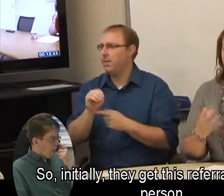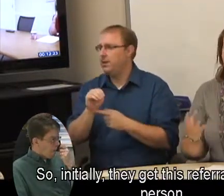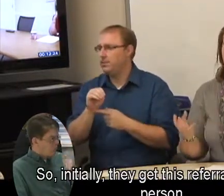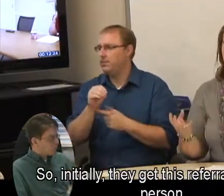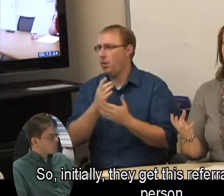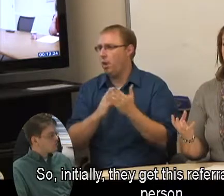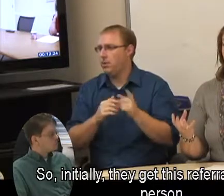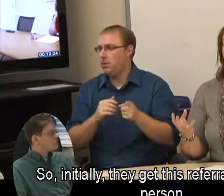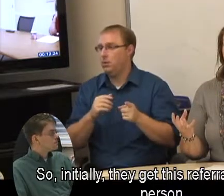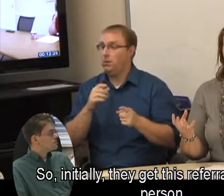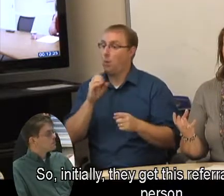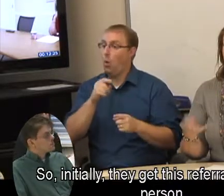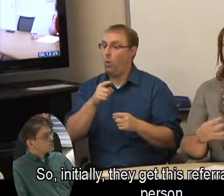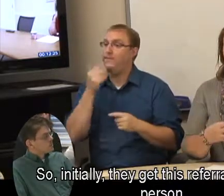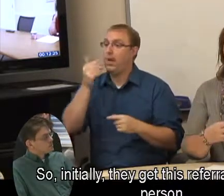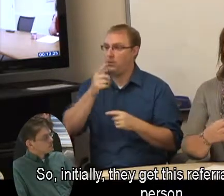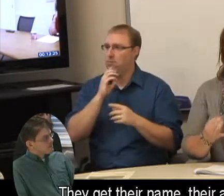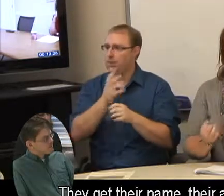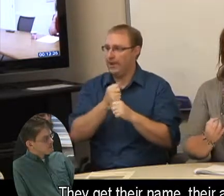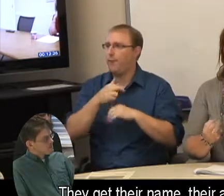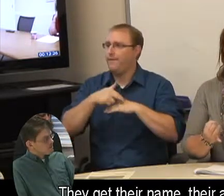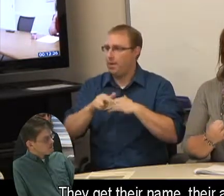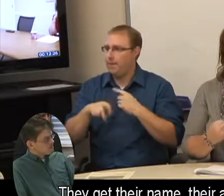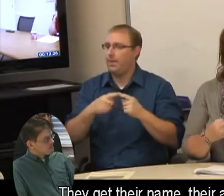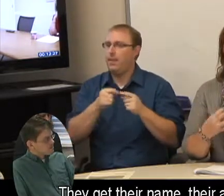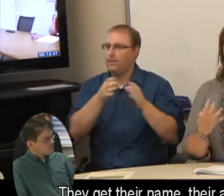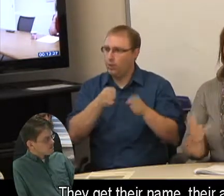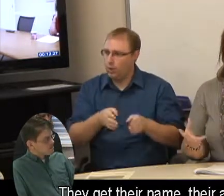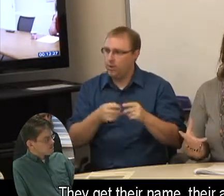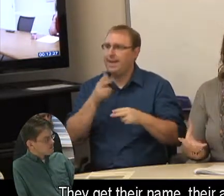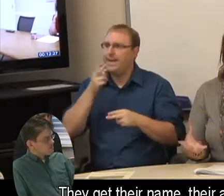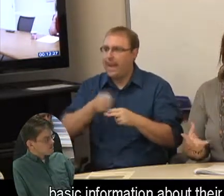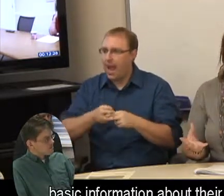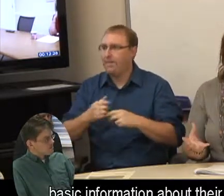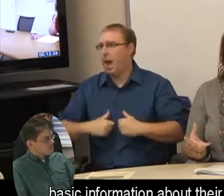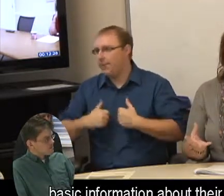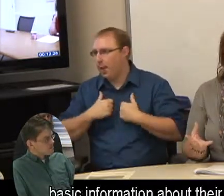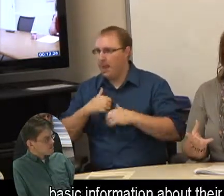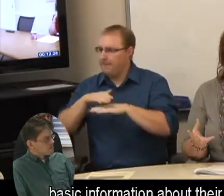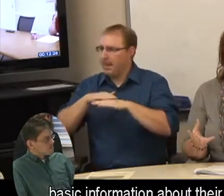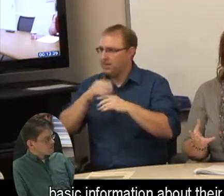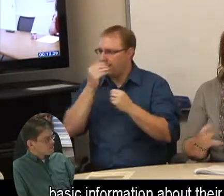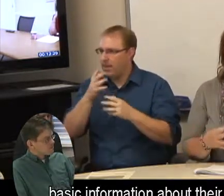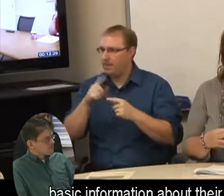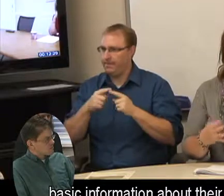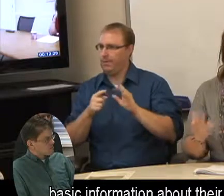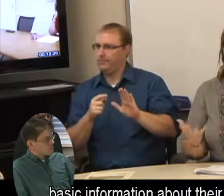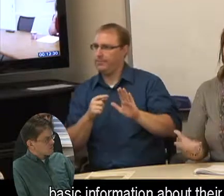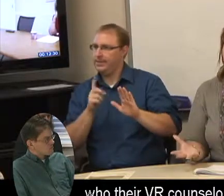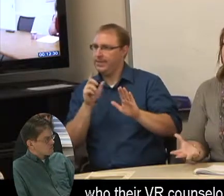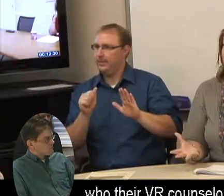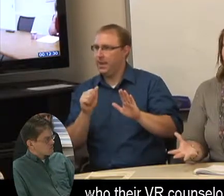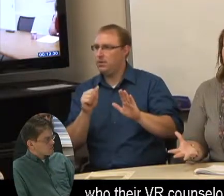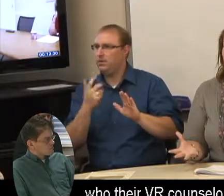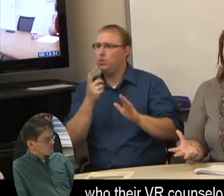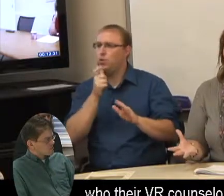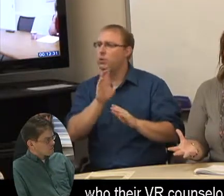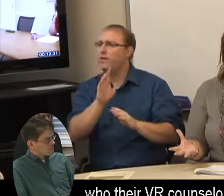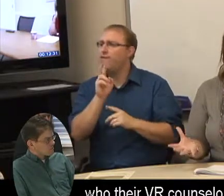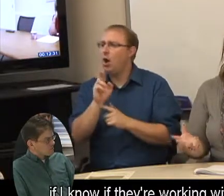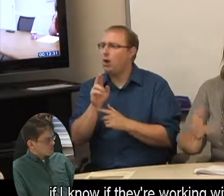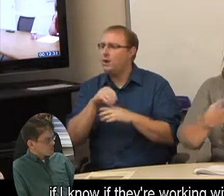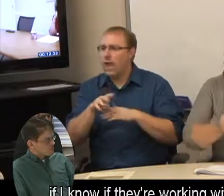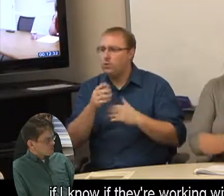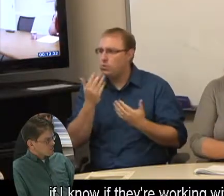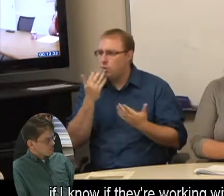initially, they get this referral about this person. They get their name, their address, basic information about their disability, who their VR counselor